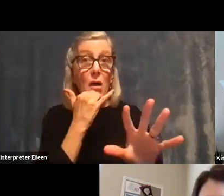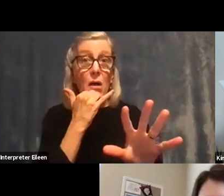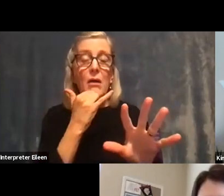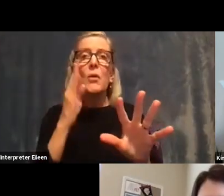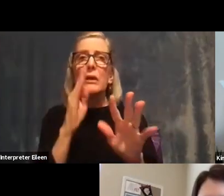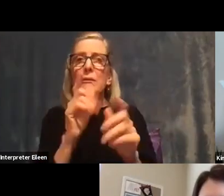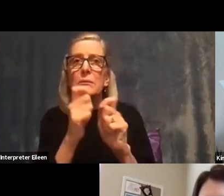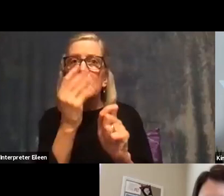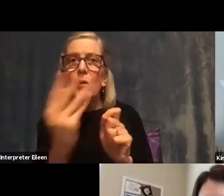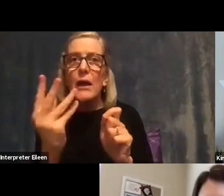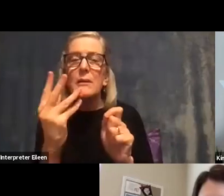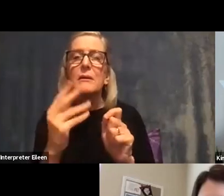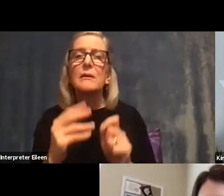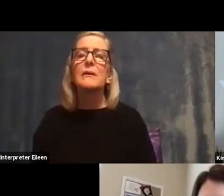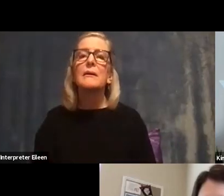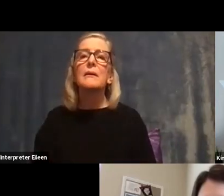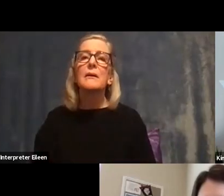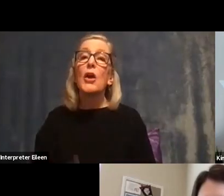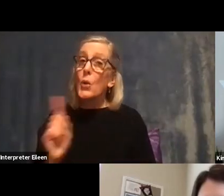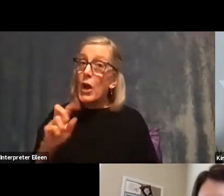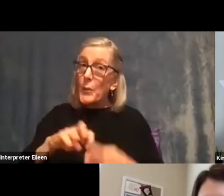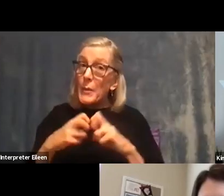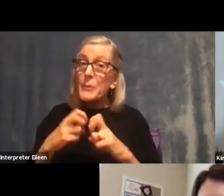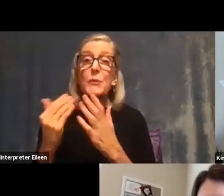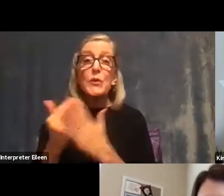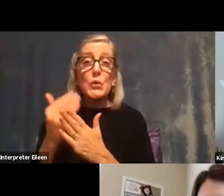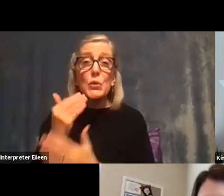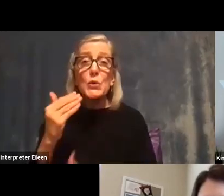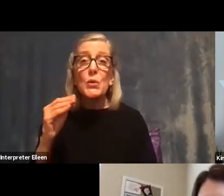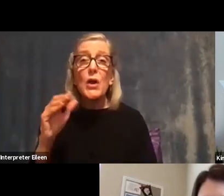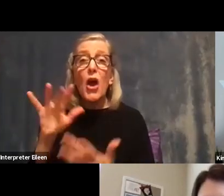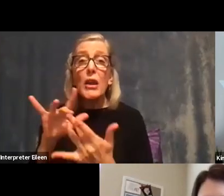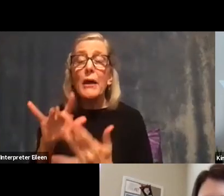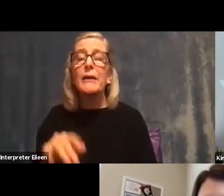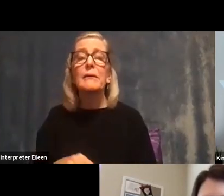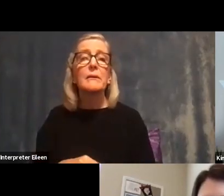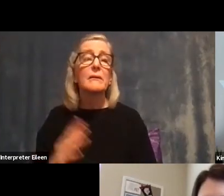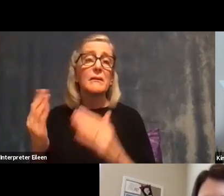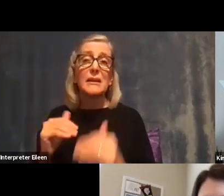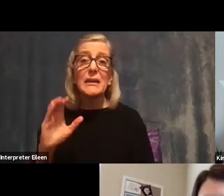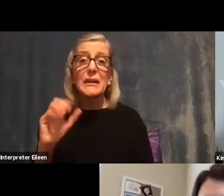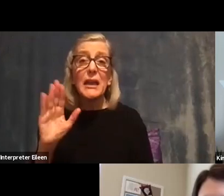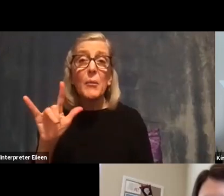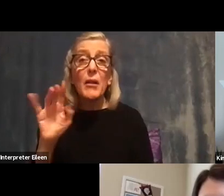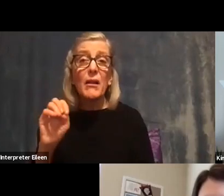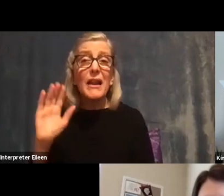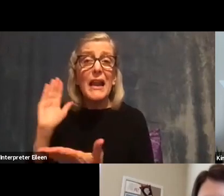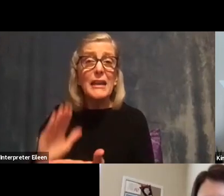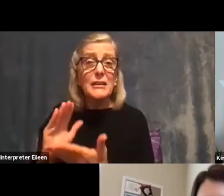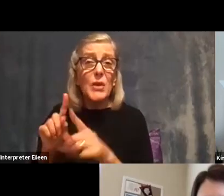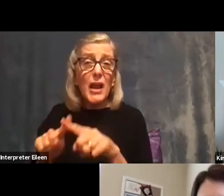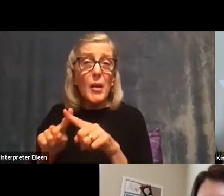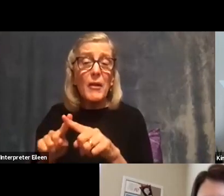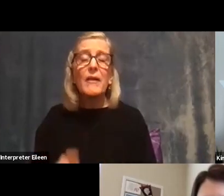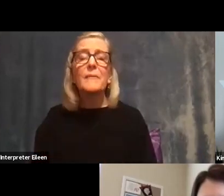new online outlets. Cable news can be less reliable that way. But there and there are also a lot